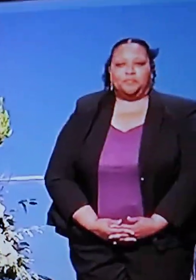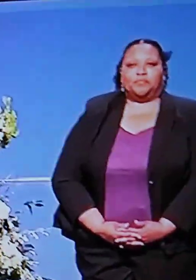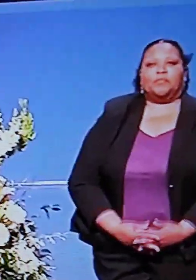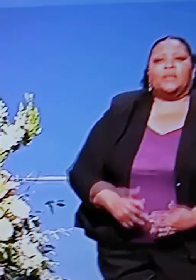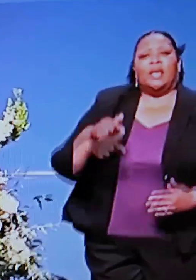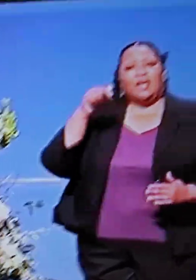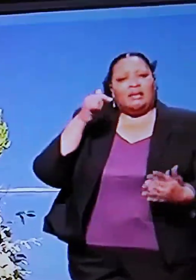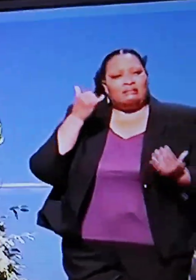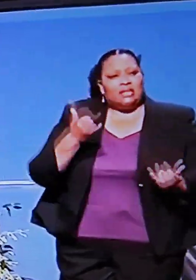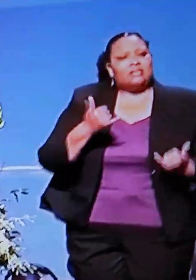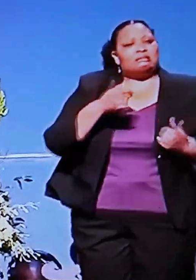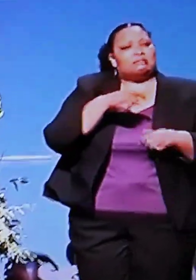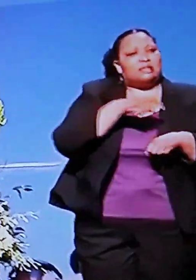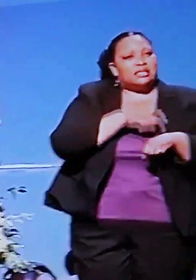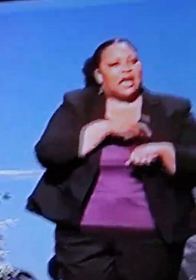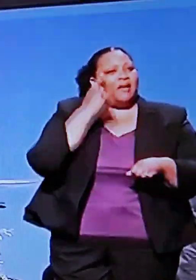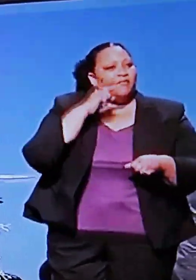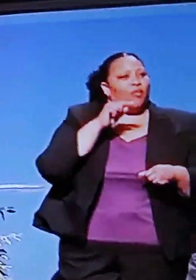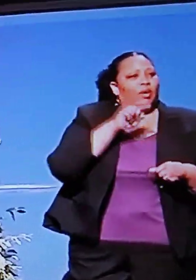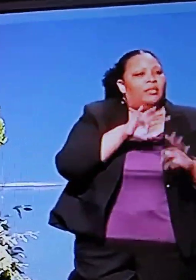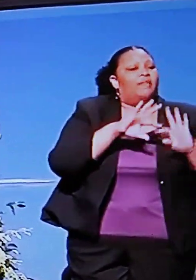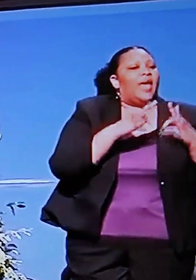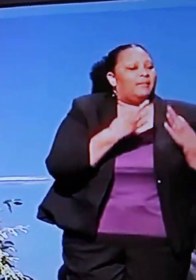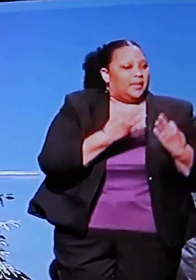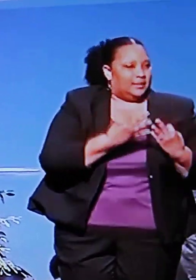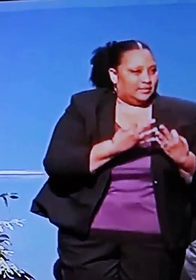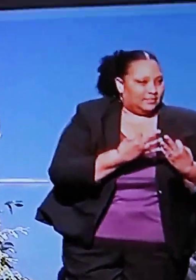This is a time for the family.